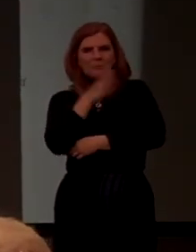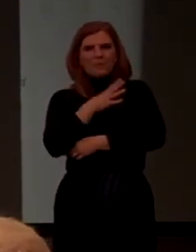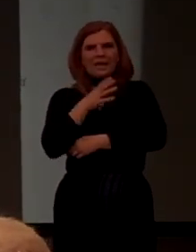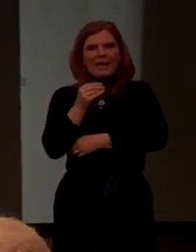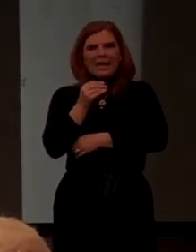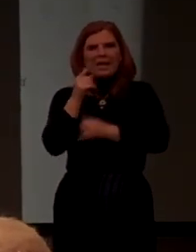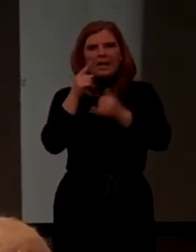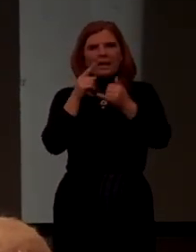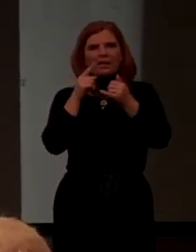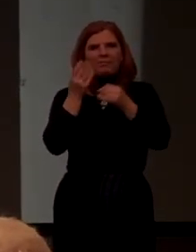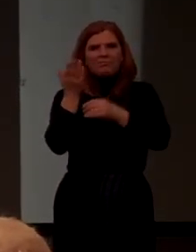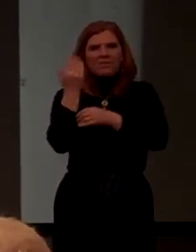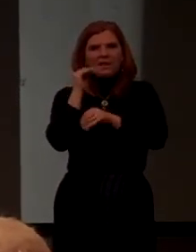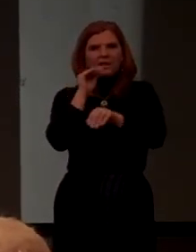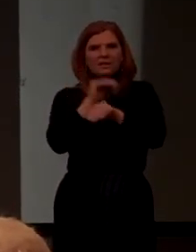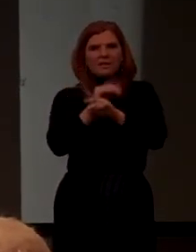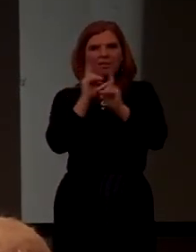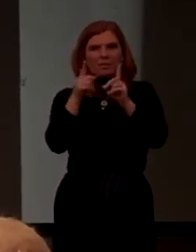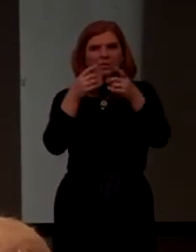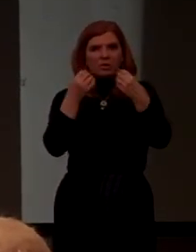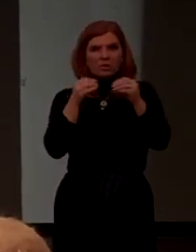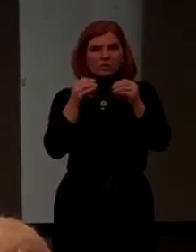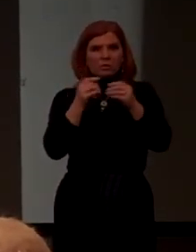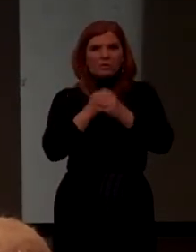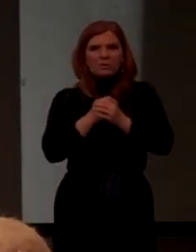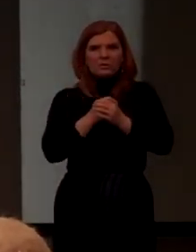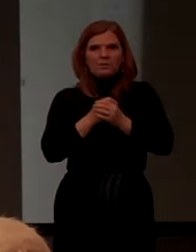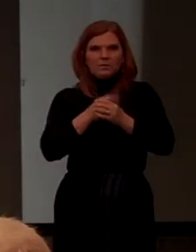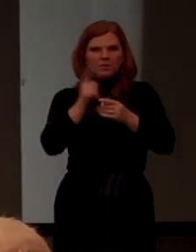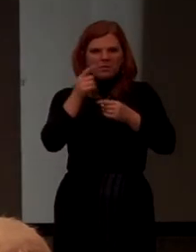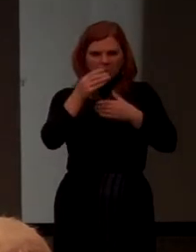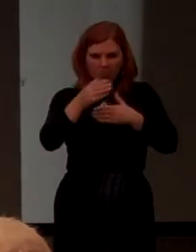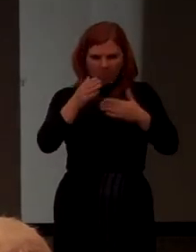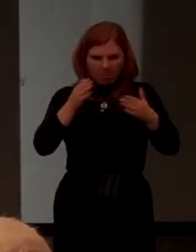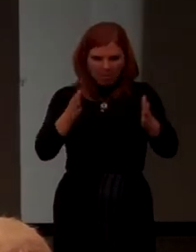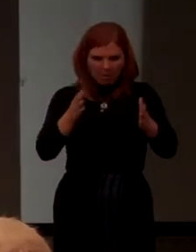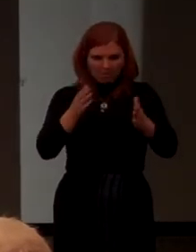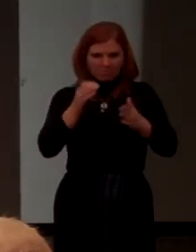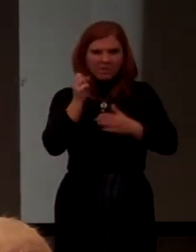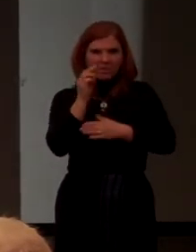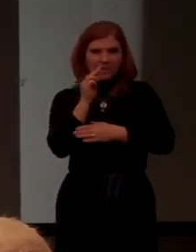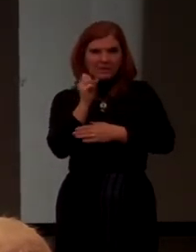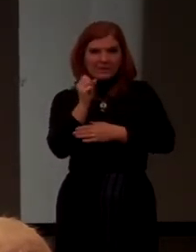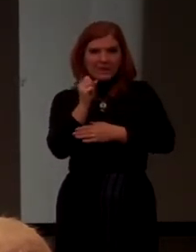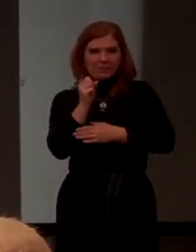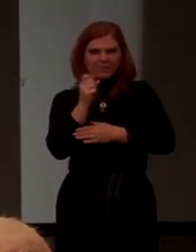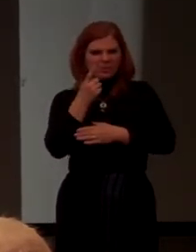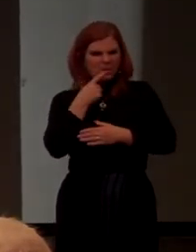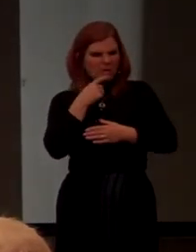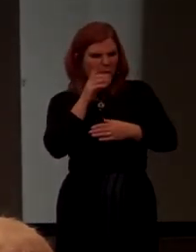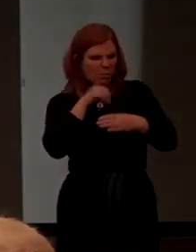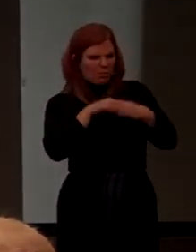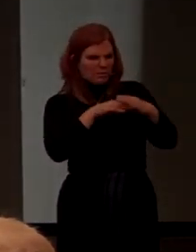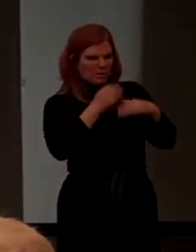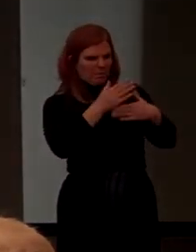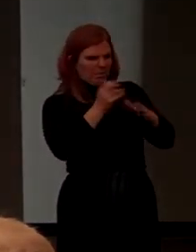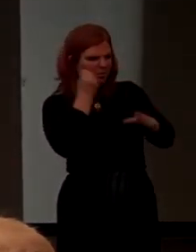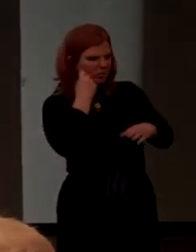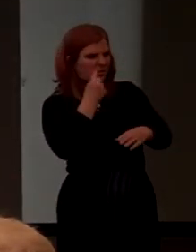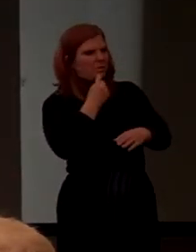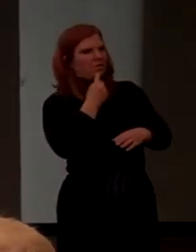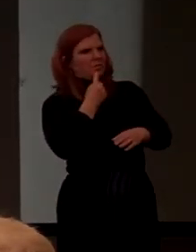And last night, we were at the store, and Alice had this little box that came out of Sam's. And I said, what's in the box? And she said,